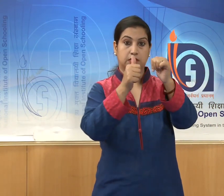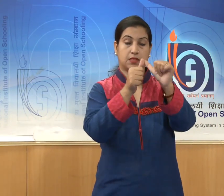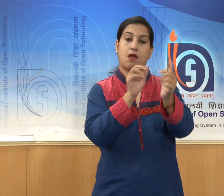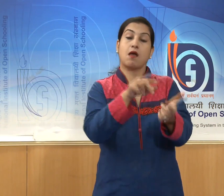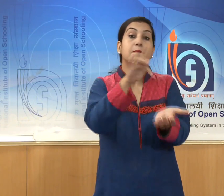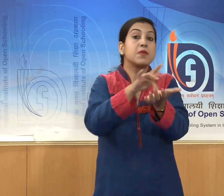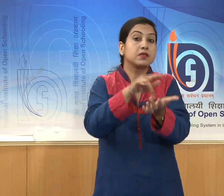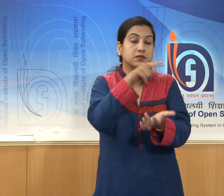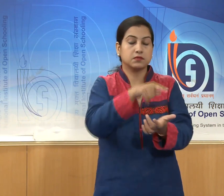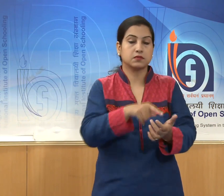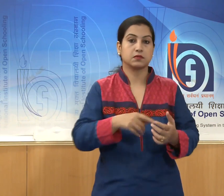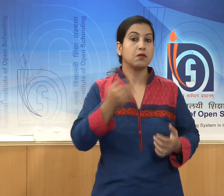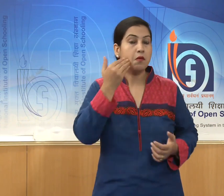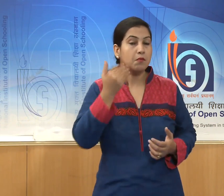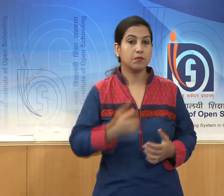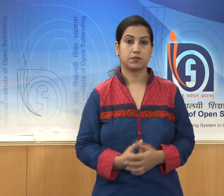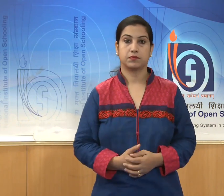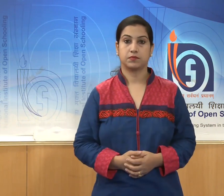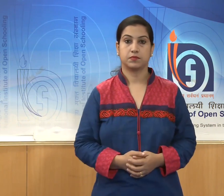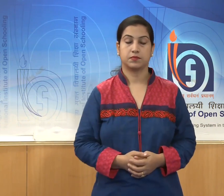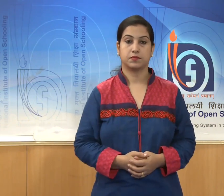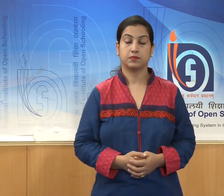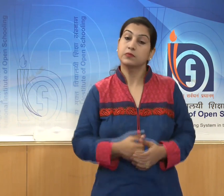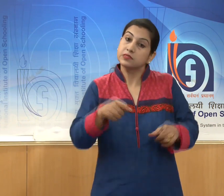during this period.